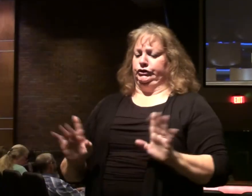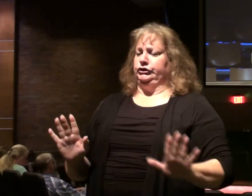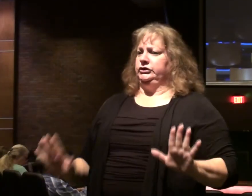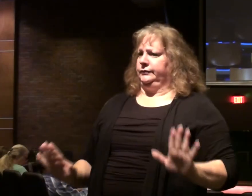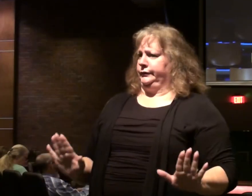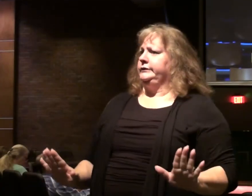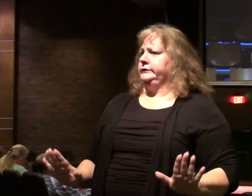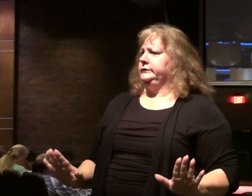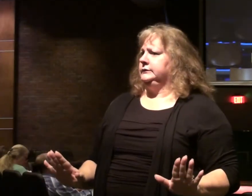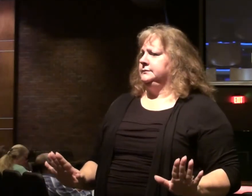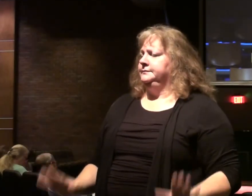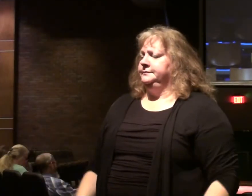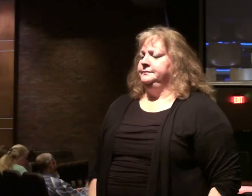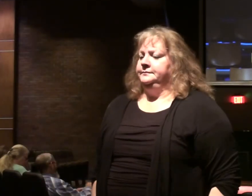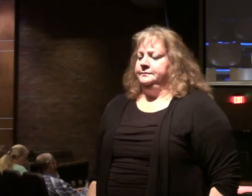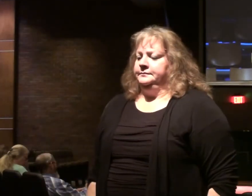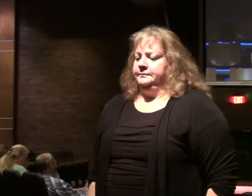10.